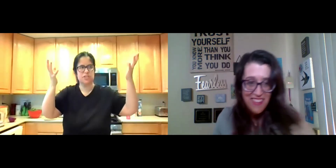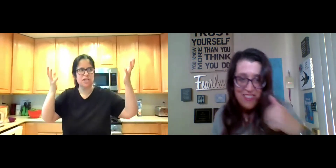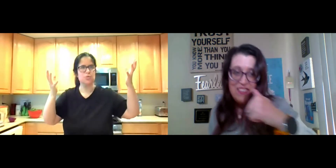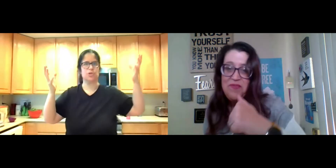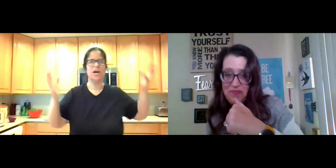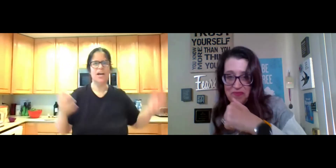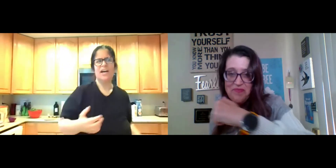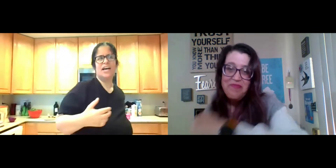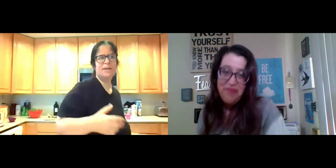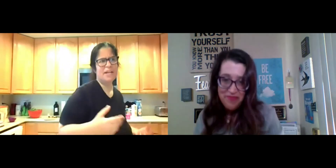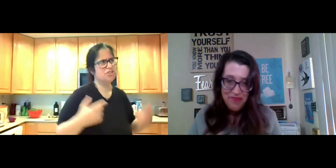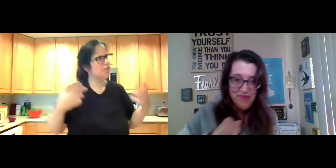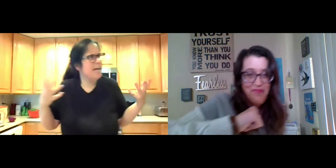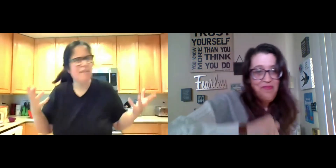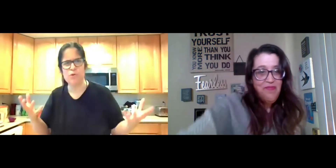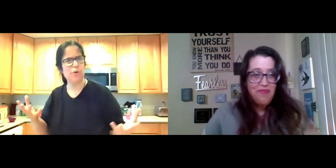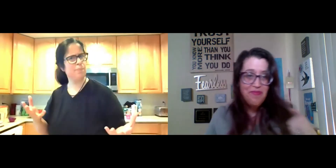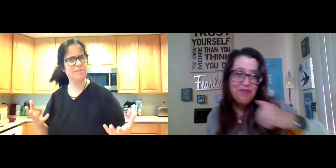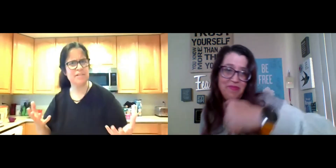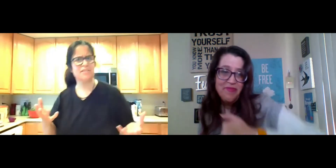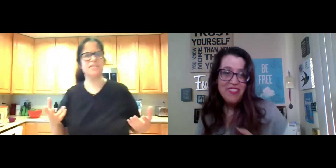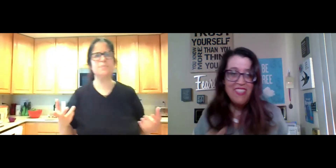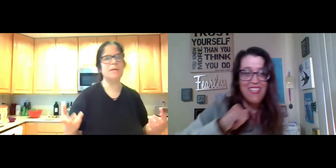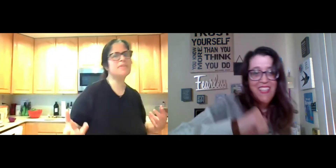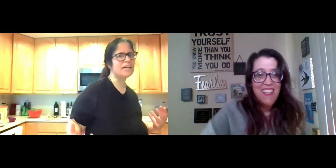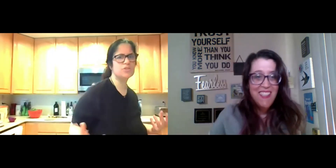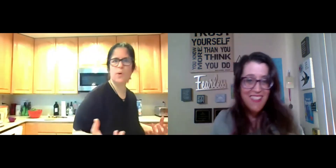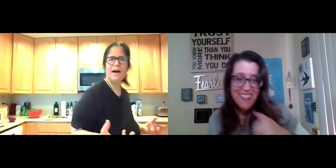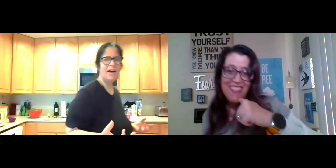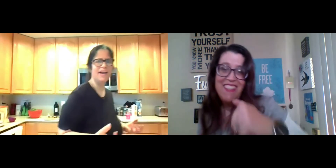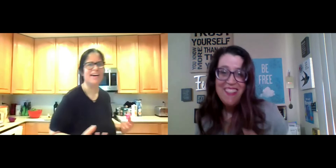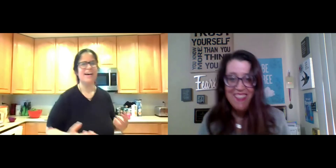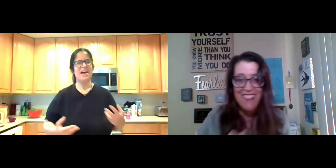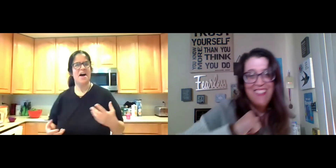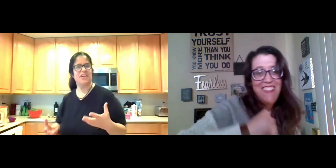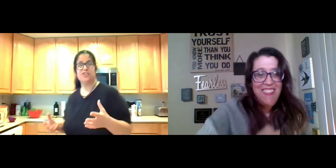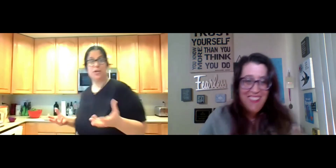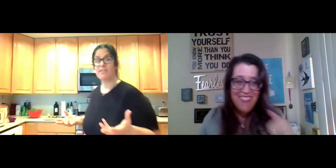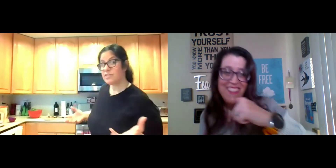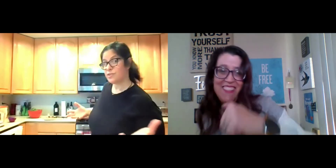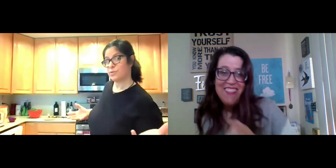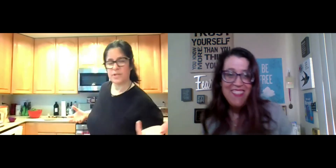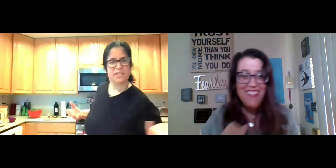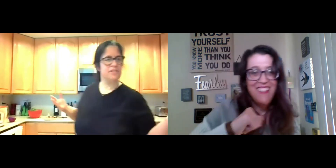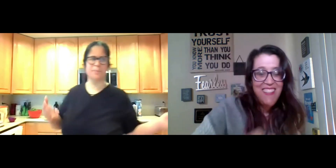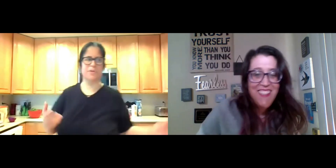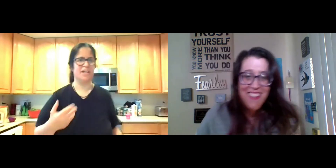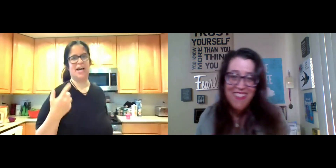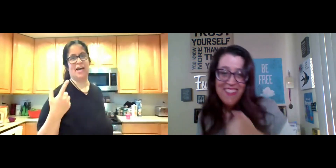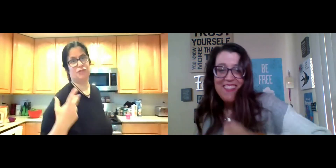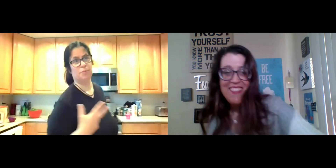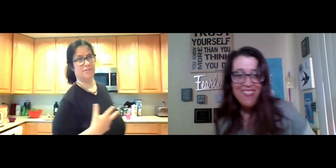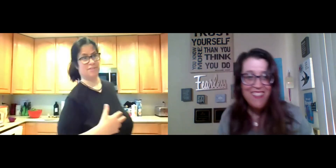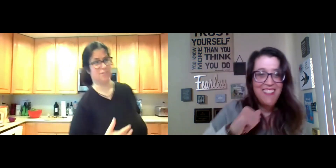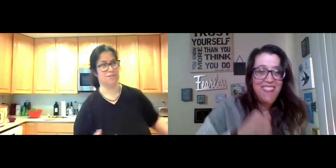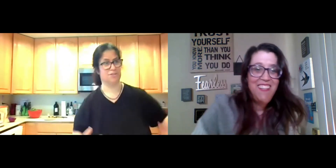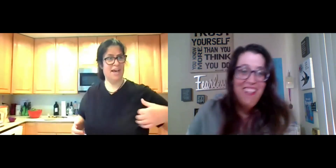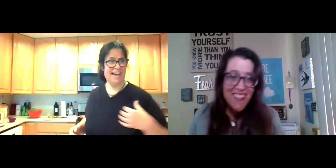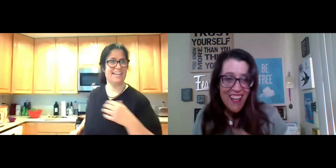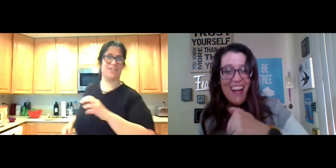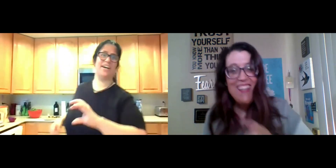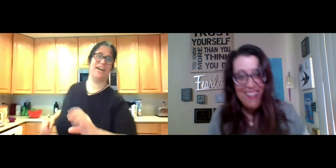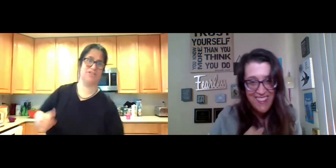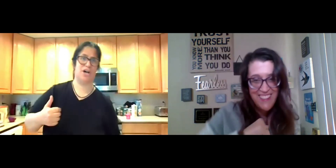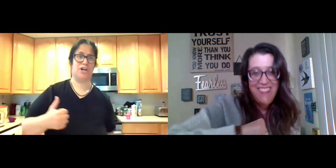that in their schedule? And I'm like, do they have their own businesses? Maybe that's why they don't have their own. And then some are like, I have two businesses